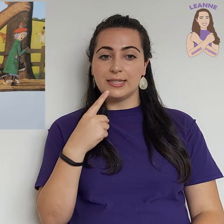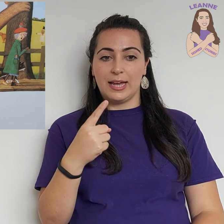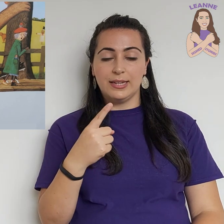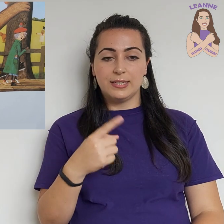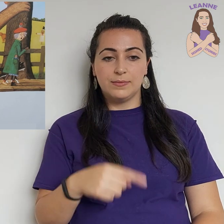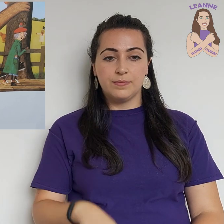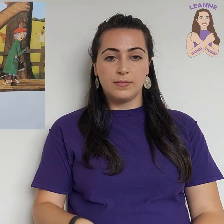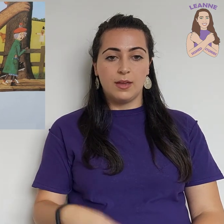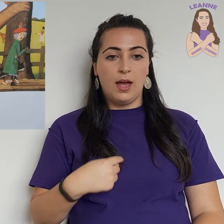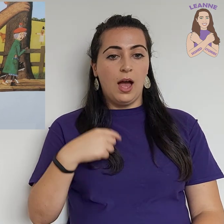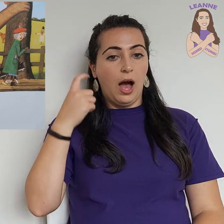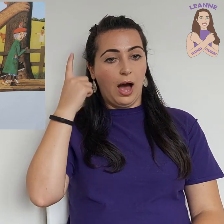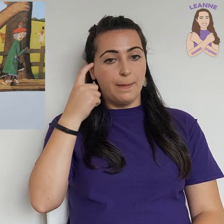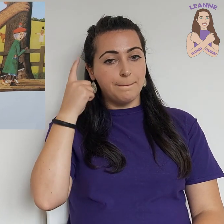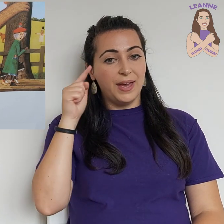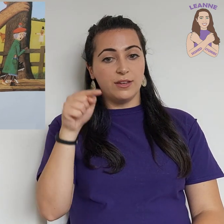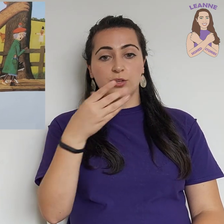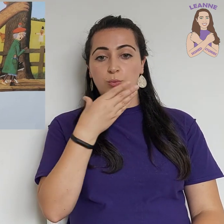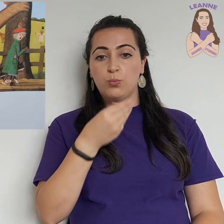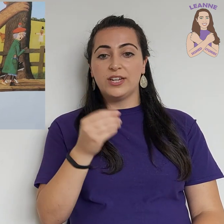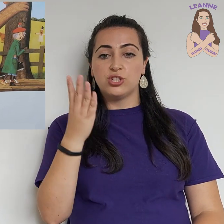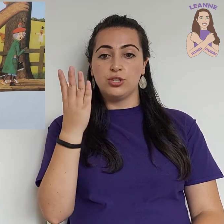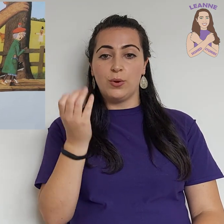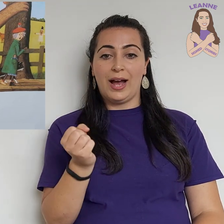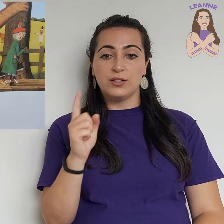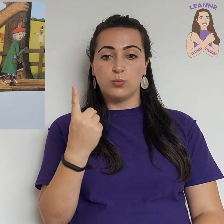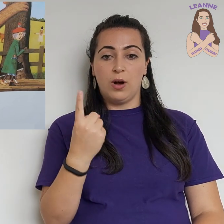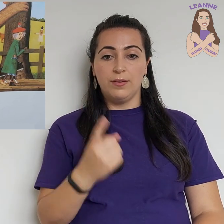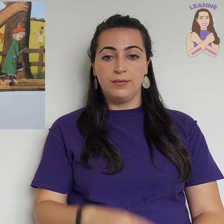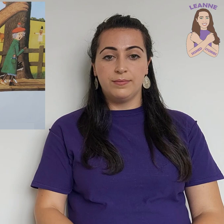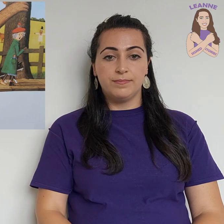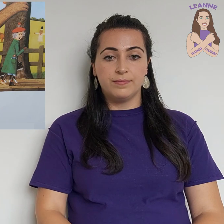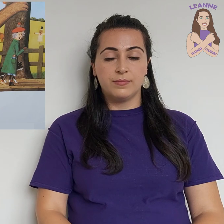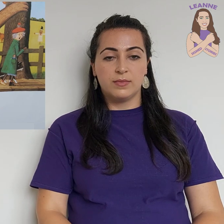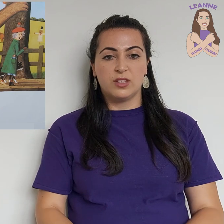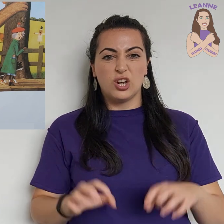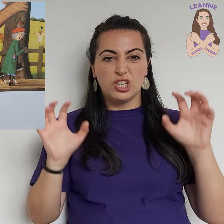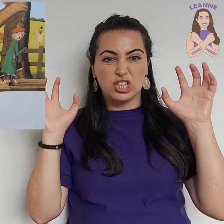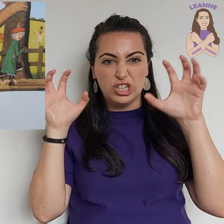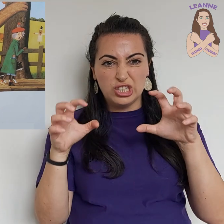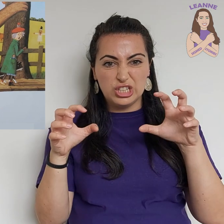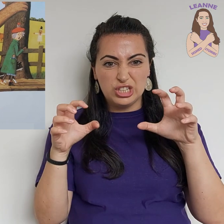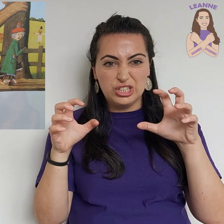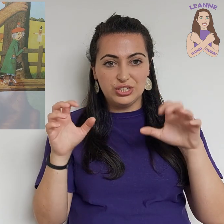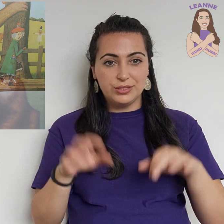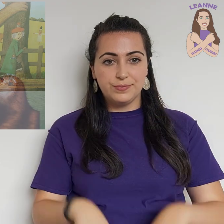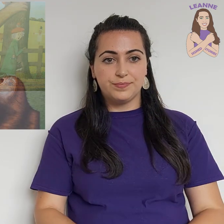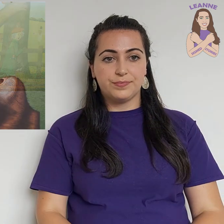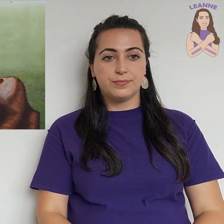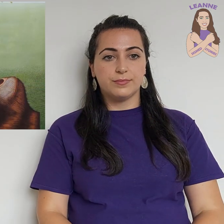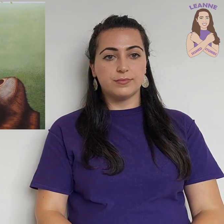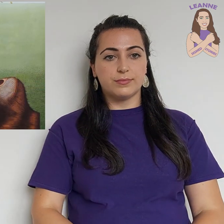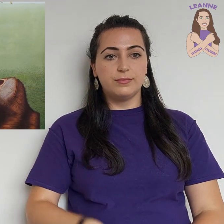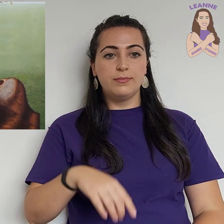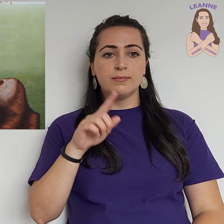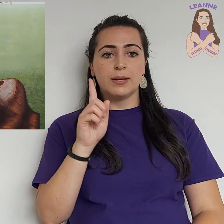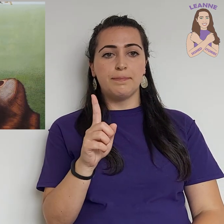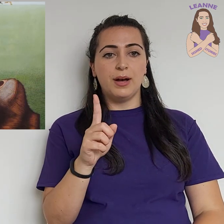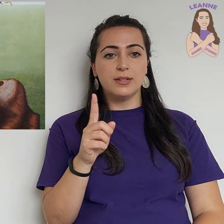said. I bet you wish you had one. Grrr! But